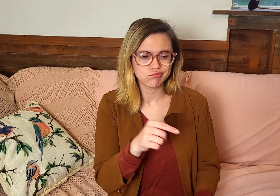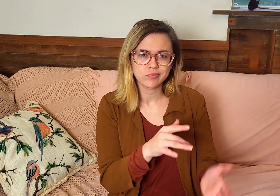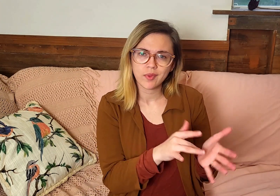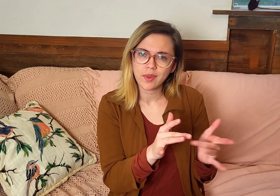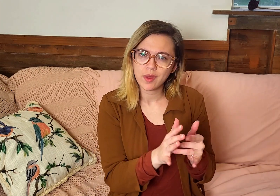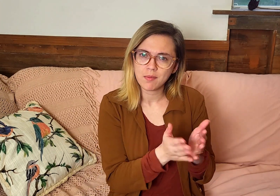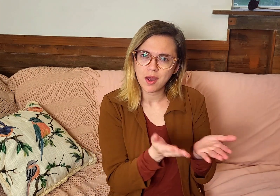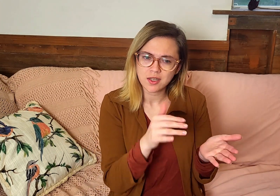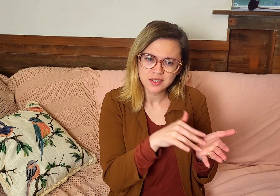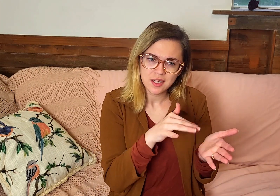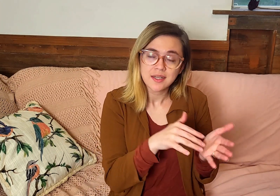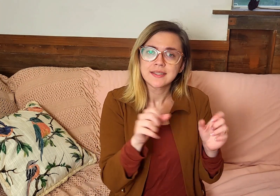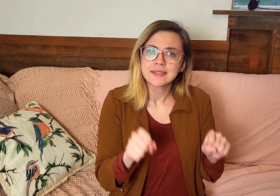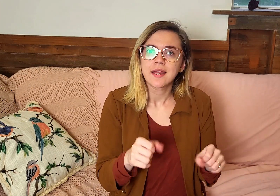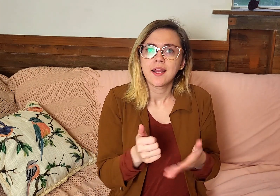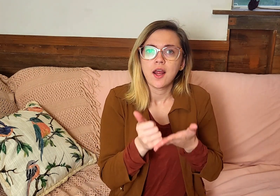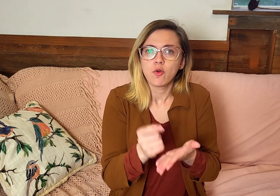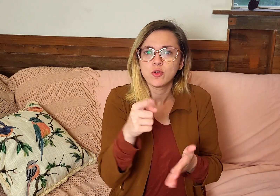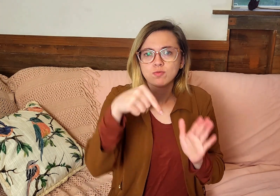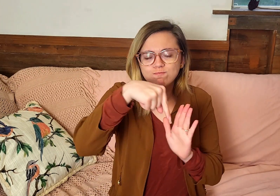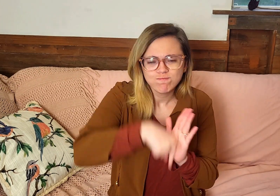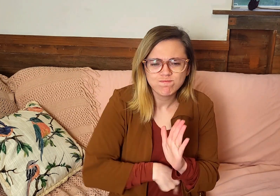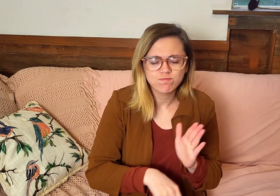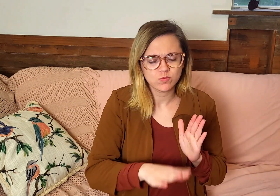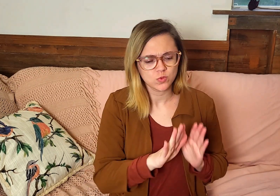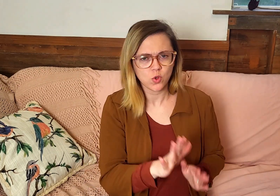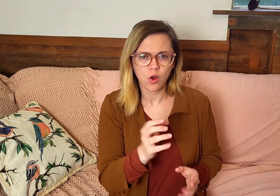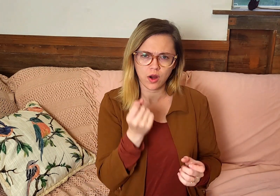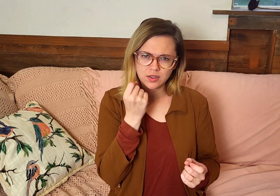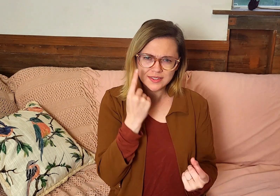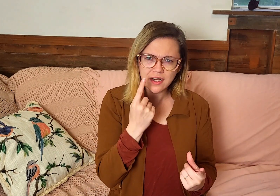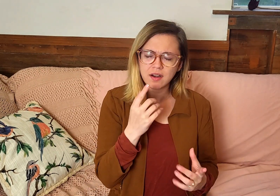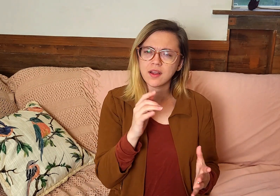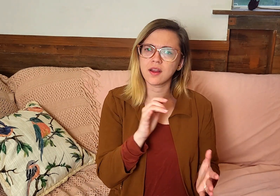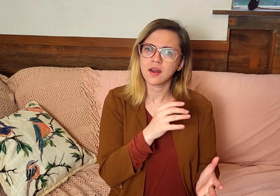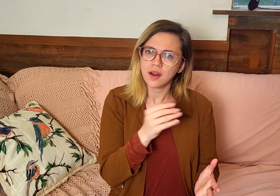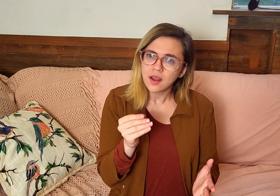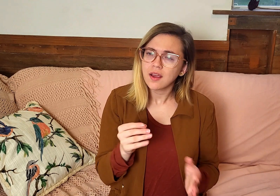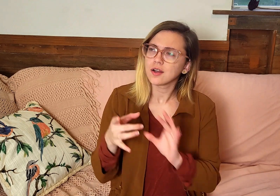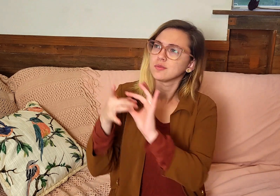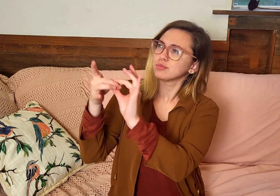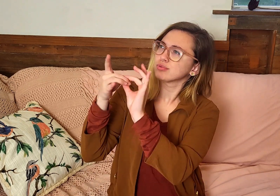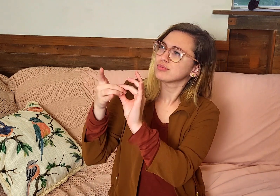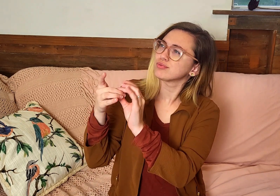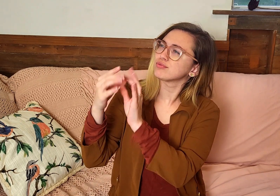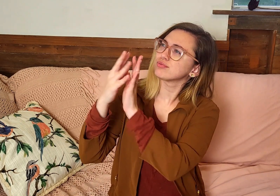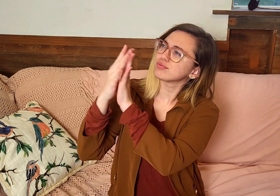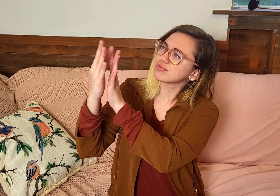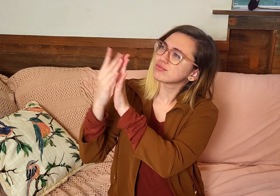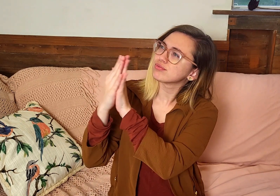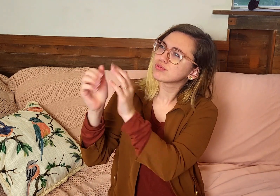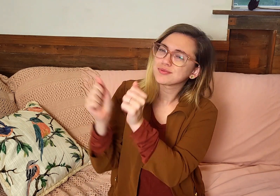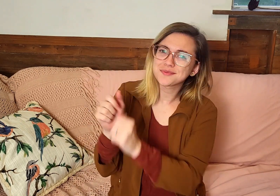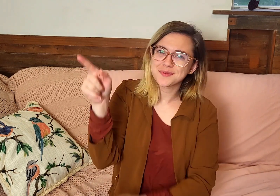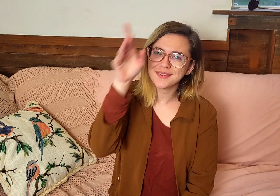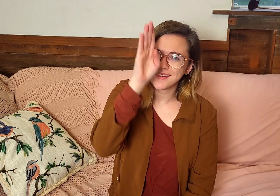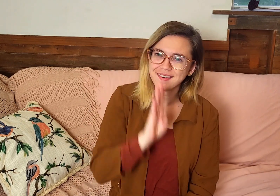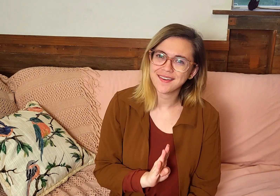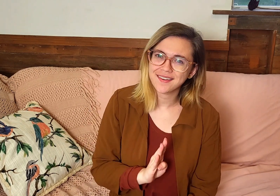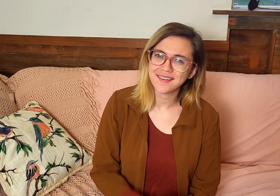and understand it in a much clearer fashion. Helping study the Bible and using those tools will help develop a